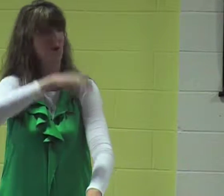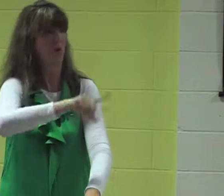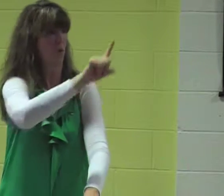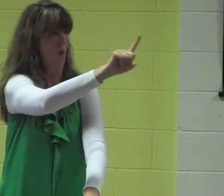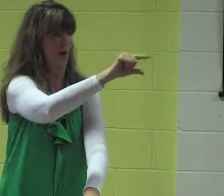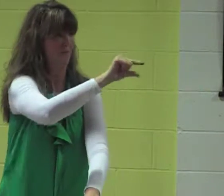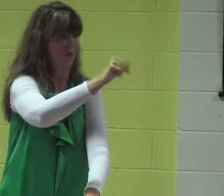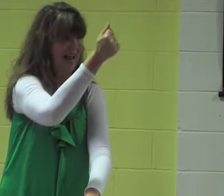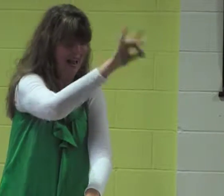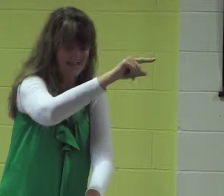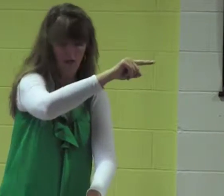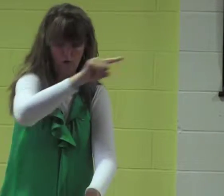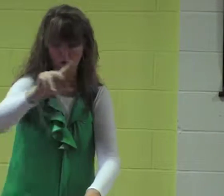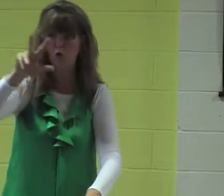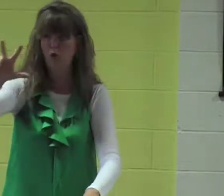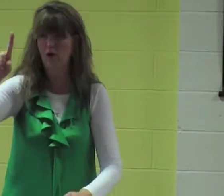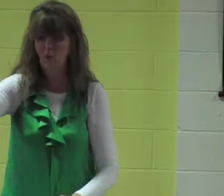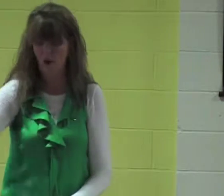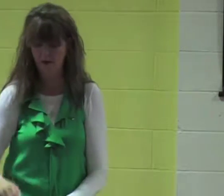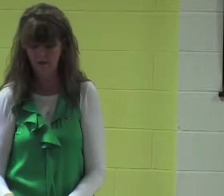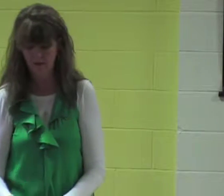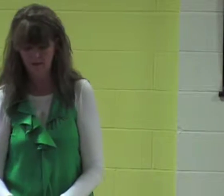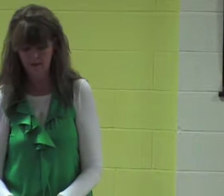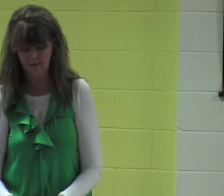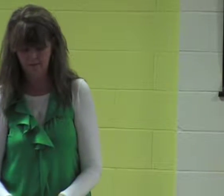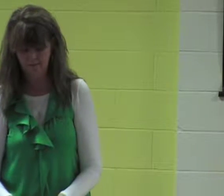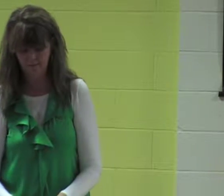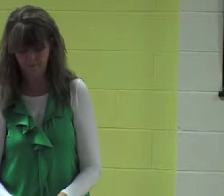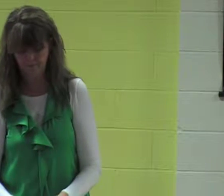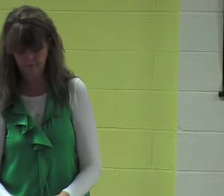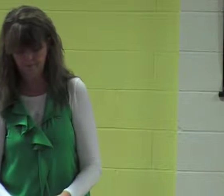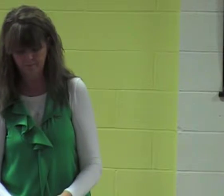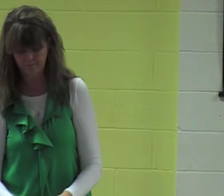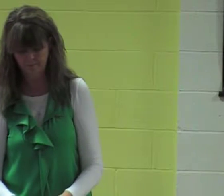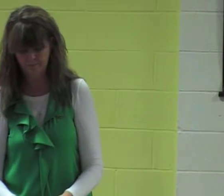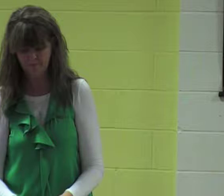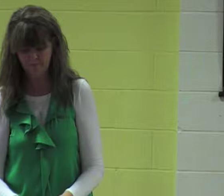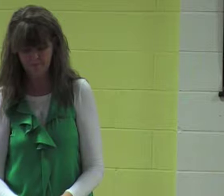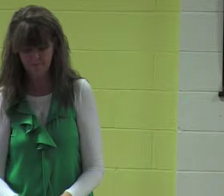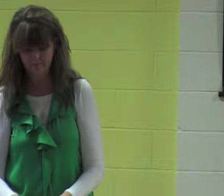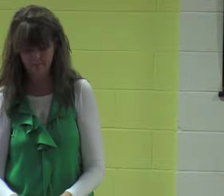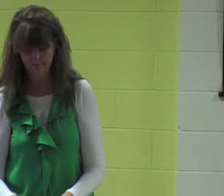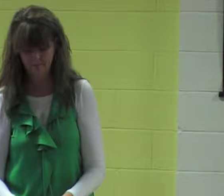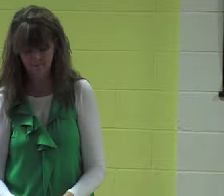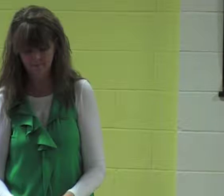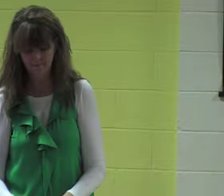a letter to set them straight. So we want to start with 1 Corinthians 1 verses 18 and 19.